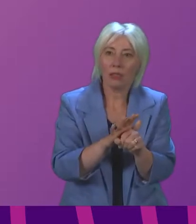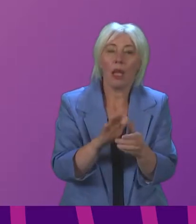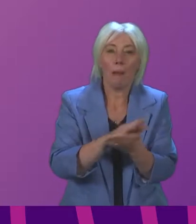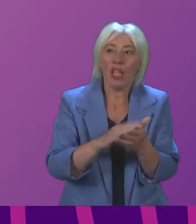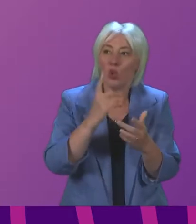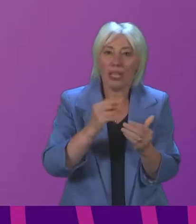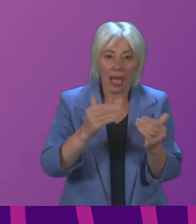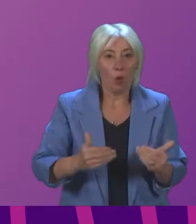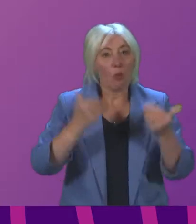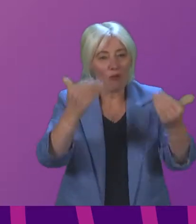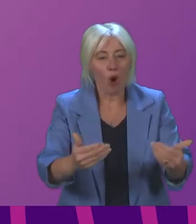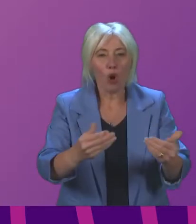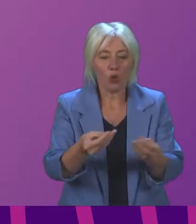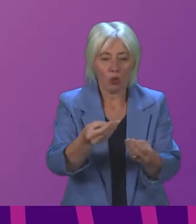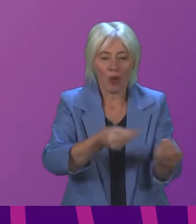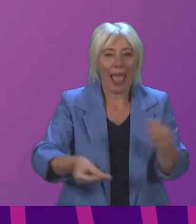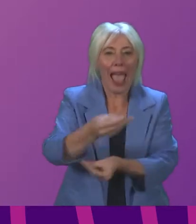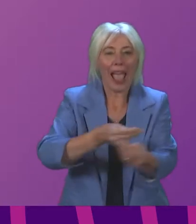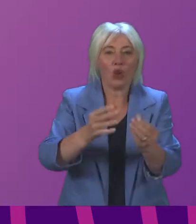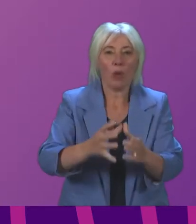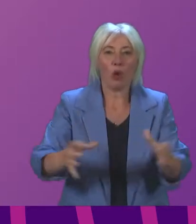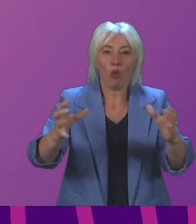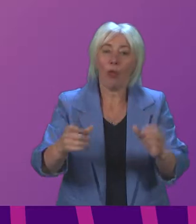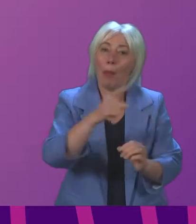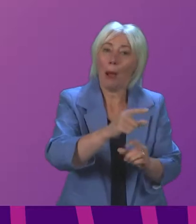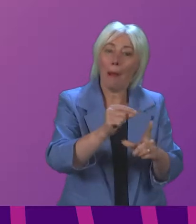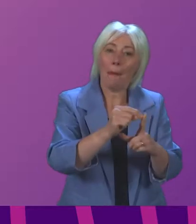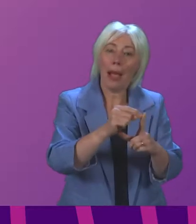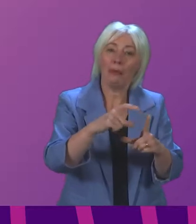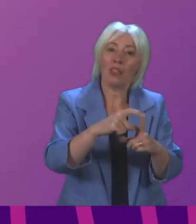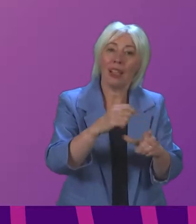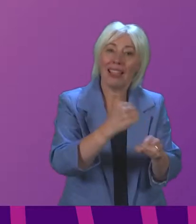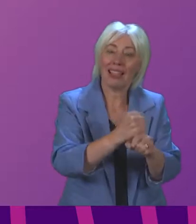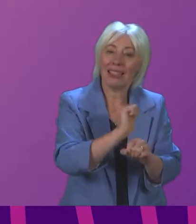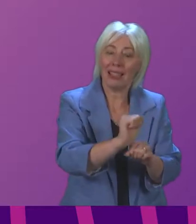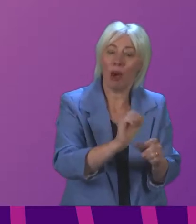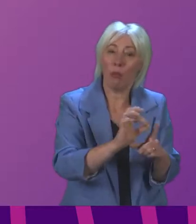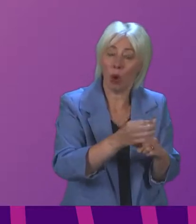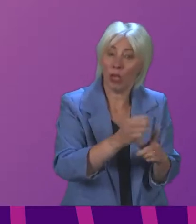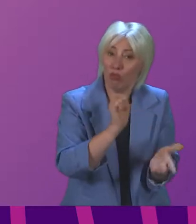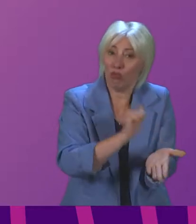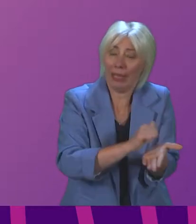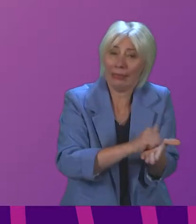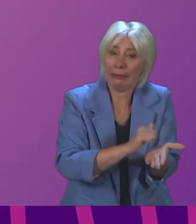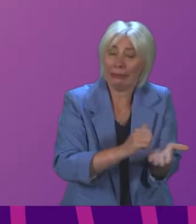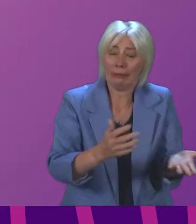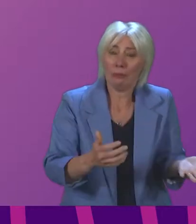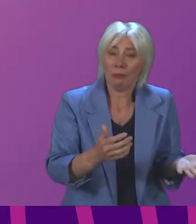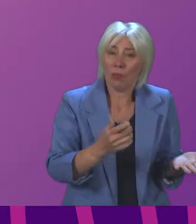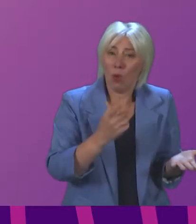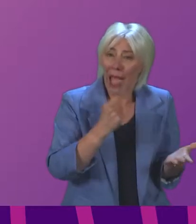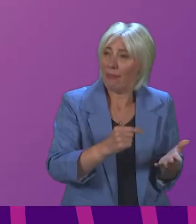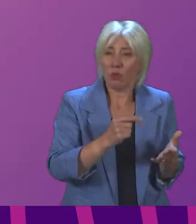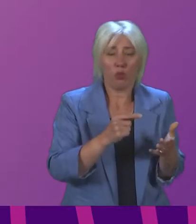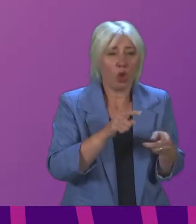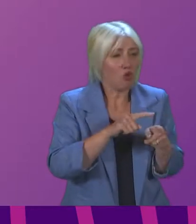on to economic growth and Pam Duncan Glancy's point I think drew out some of the fact that we can try